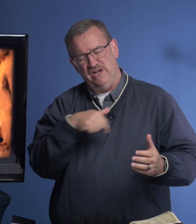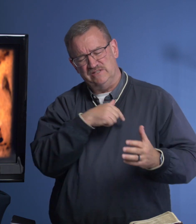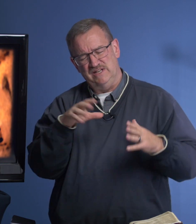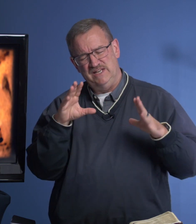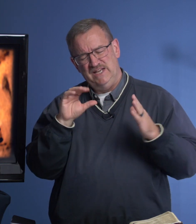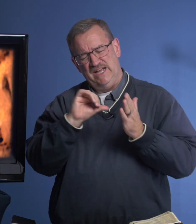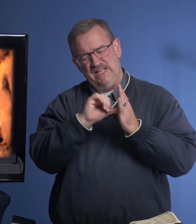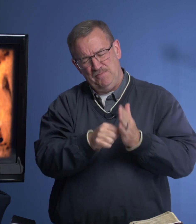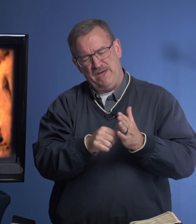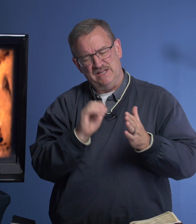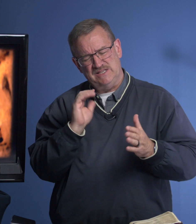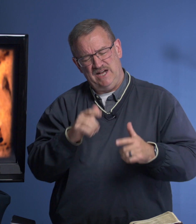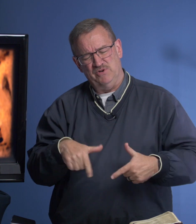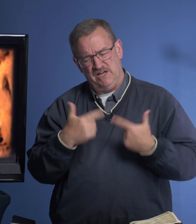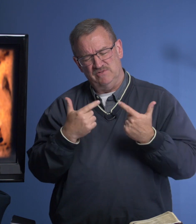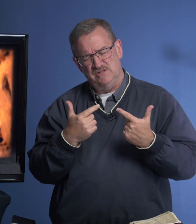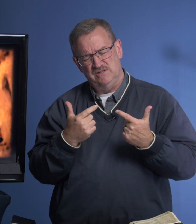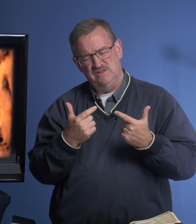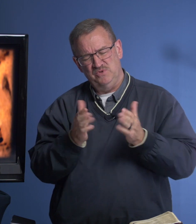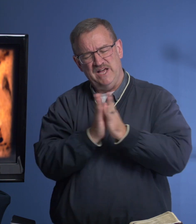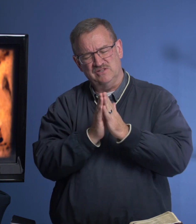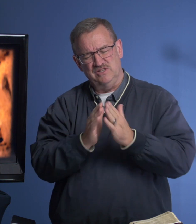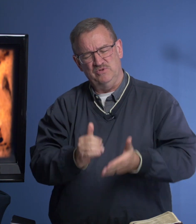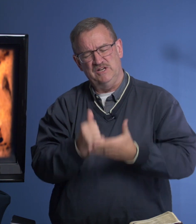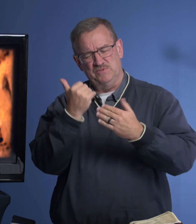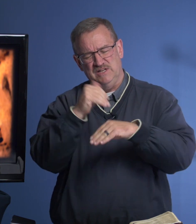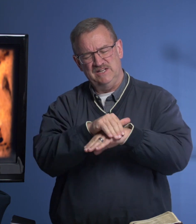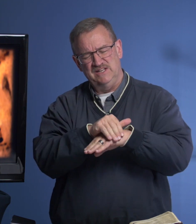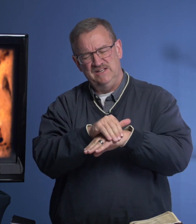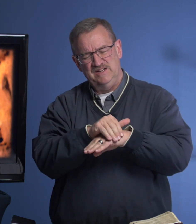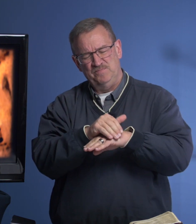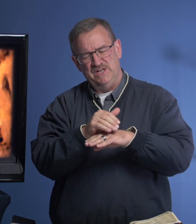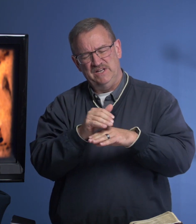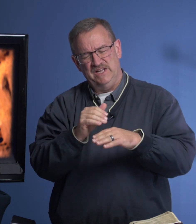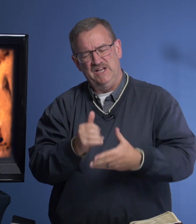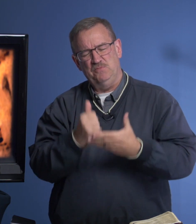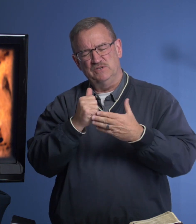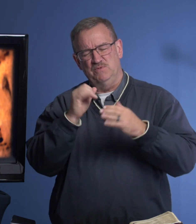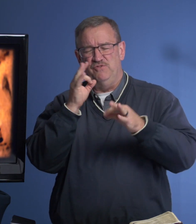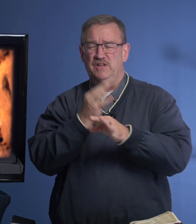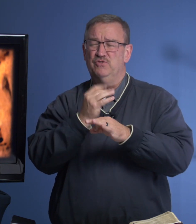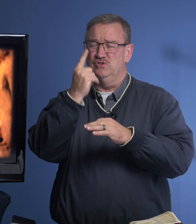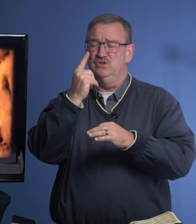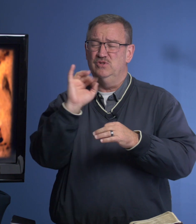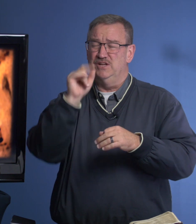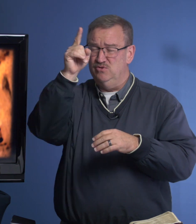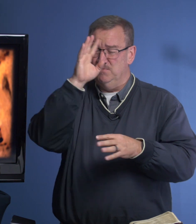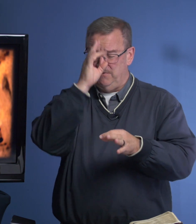us and impacts our lives. We ask that you would help tonight, and help us be faithful to you like you have been